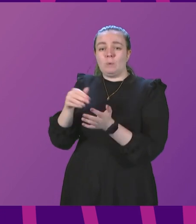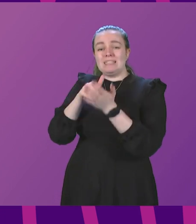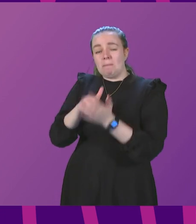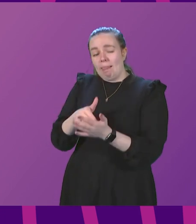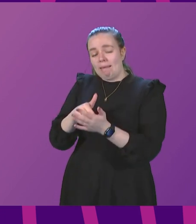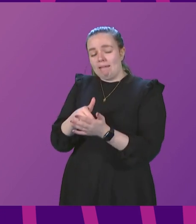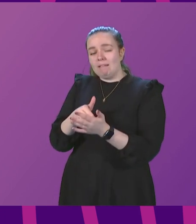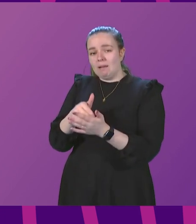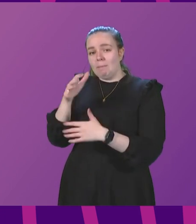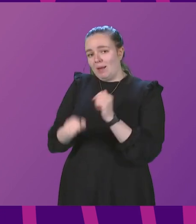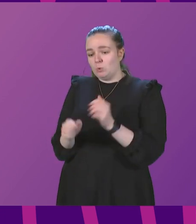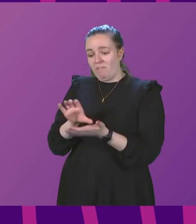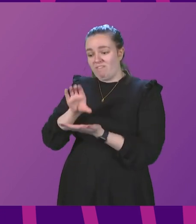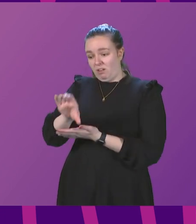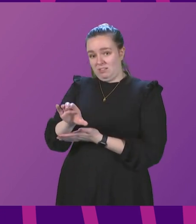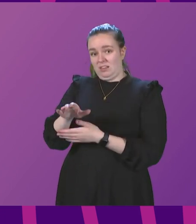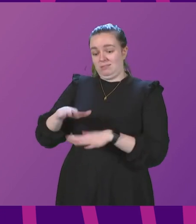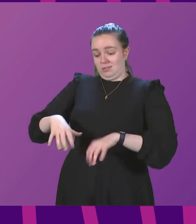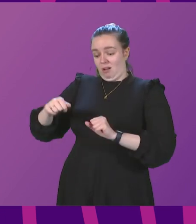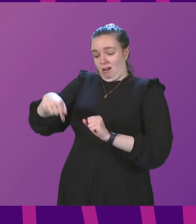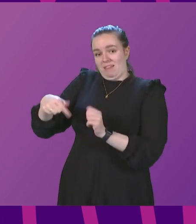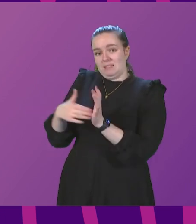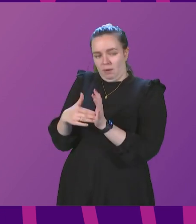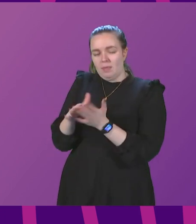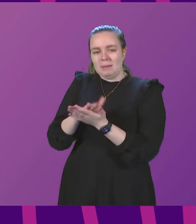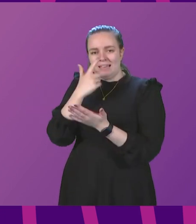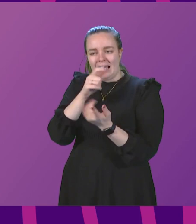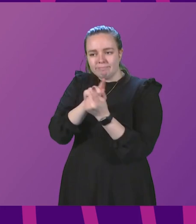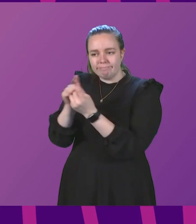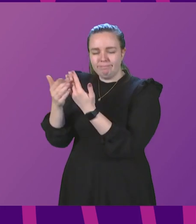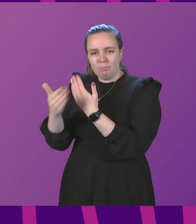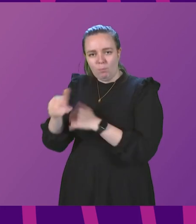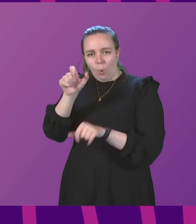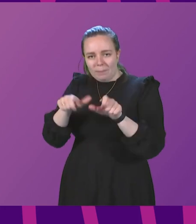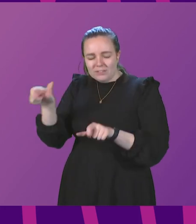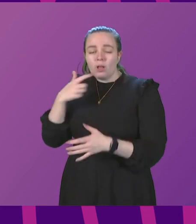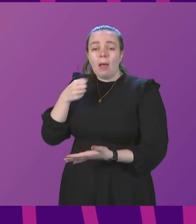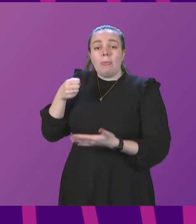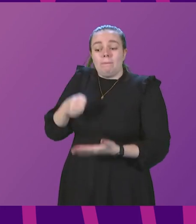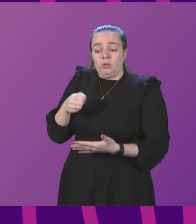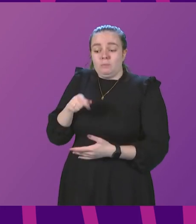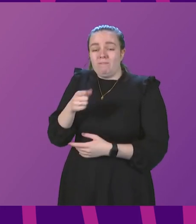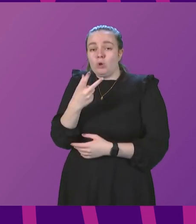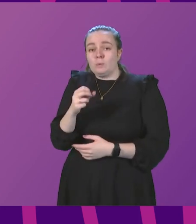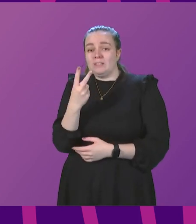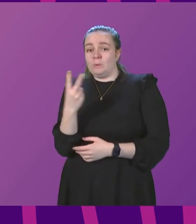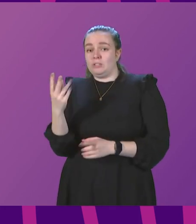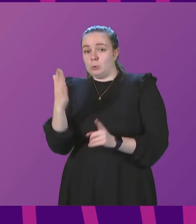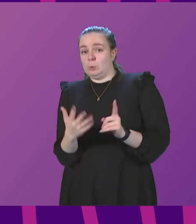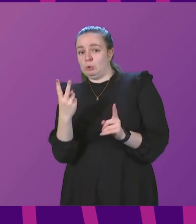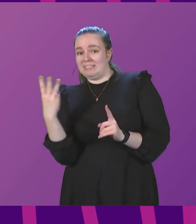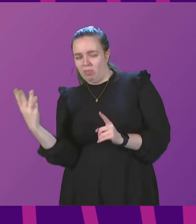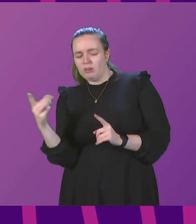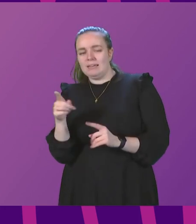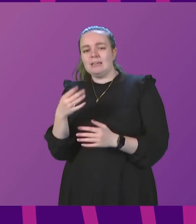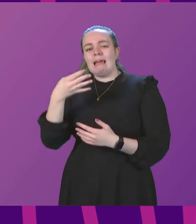funding from this month to help them see more patients. The budget for 2022-23 delivers